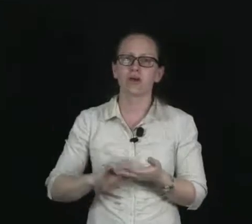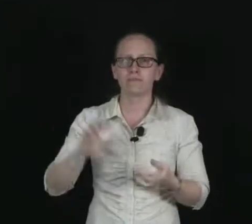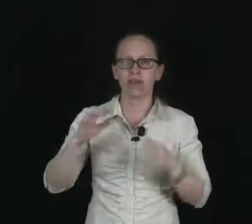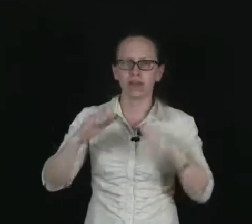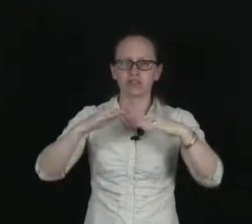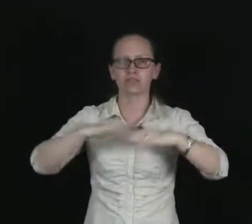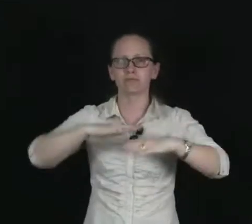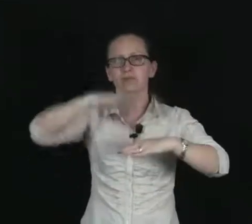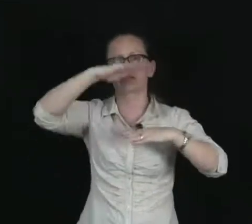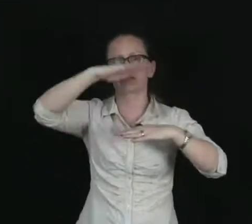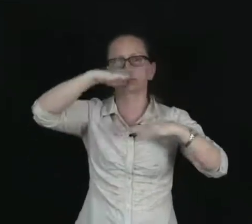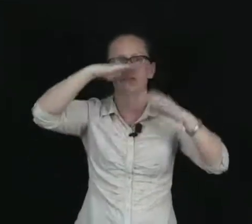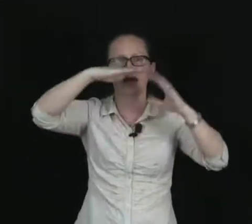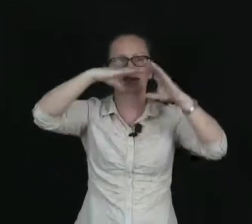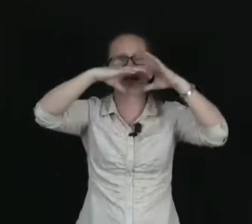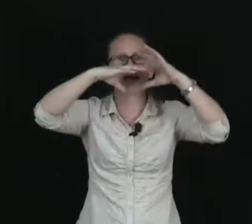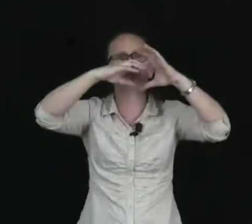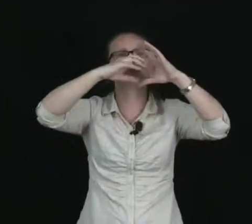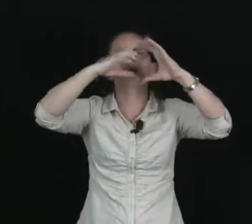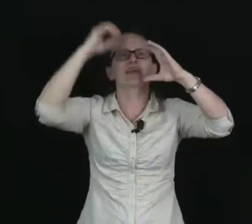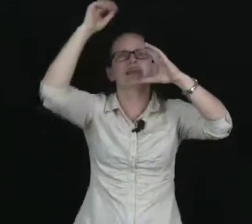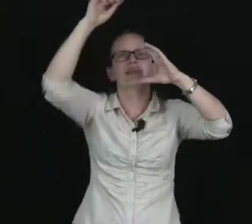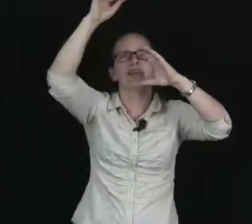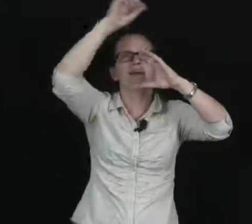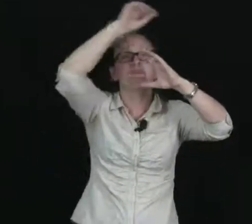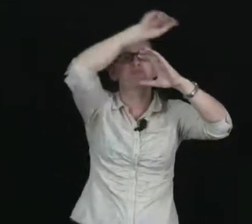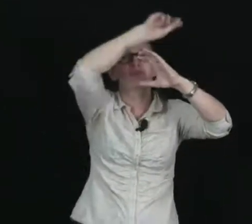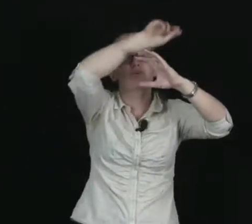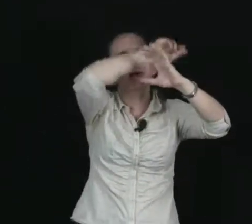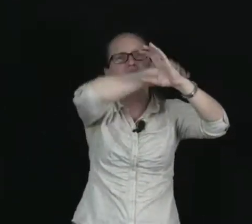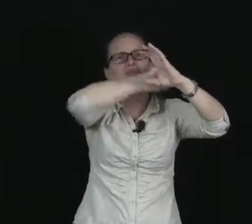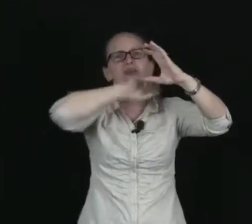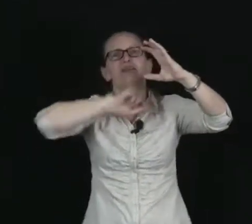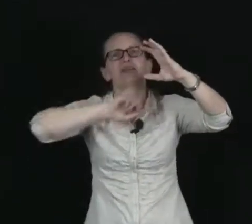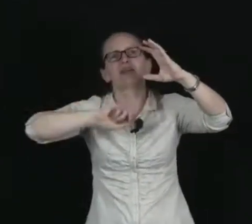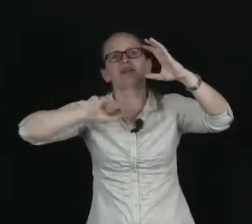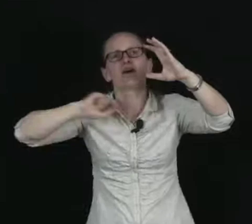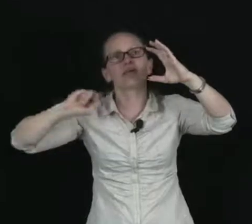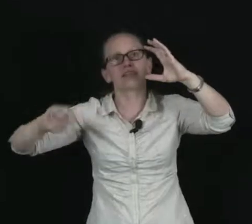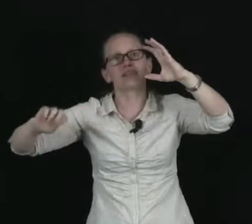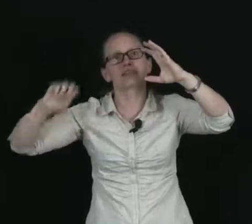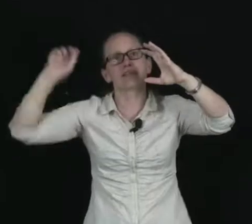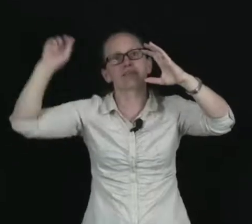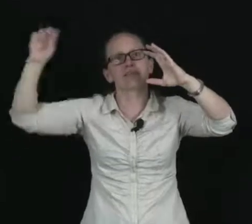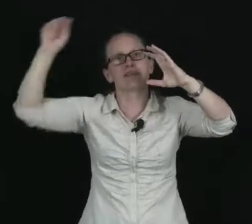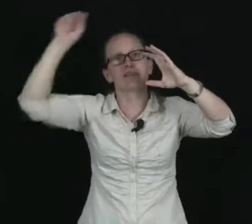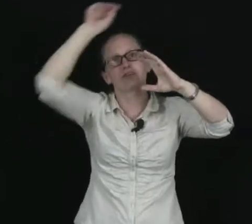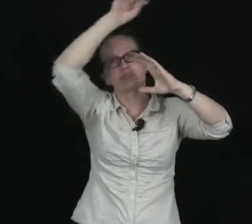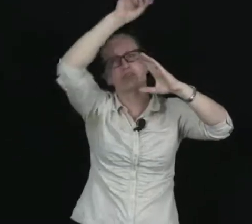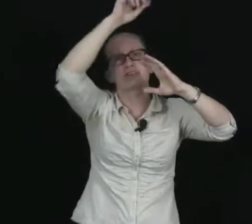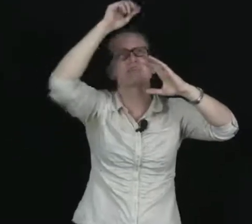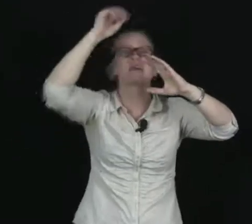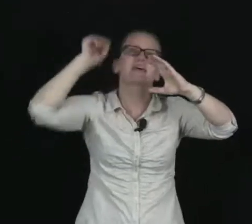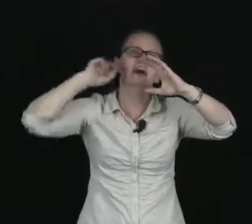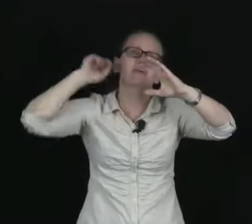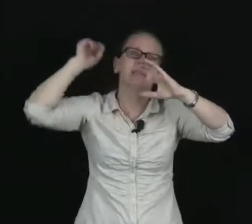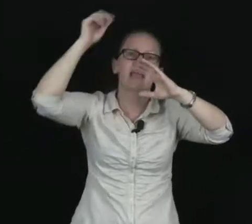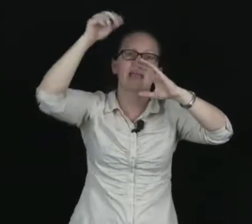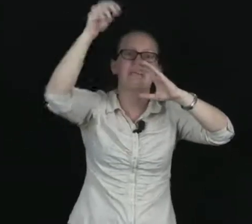patient would lie down. They'd then have 200 of these gamma ray sources coming at